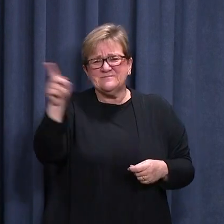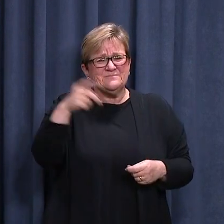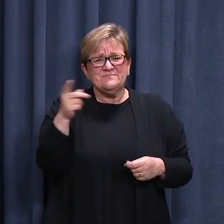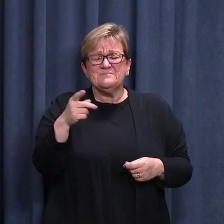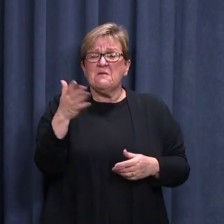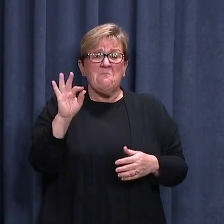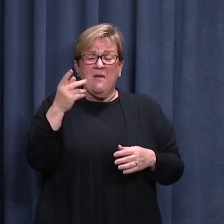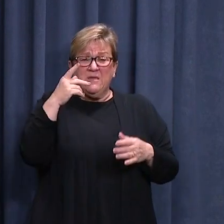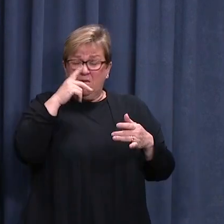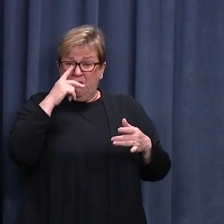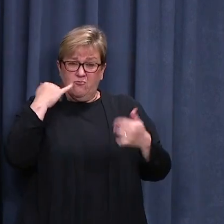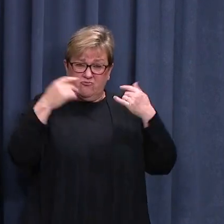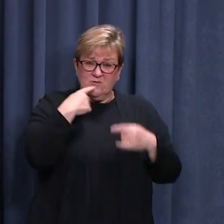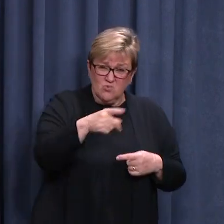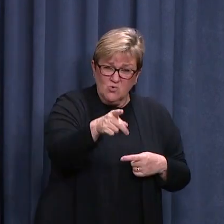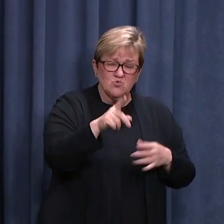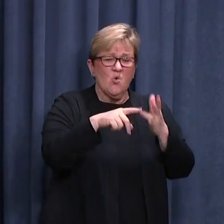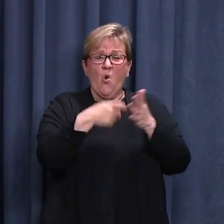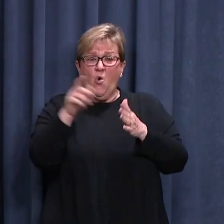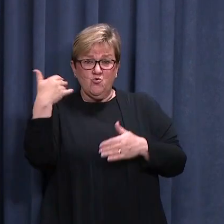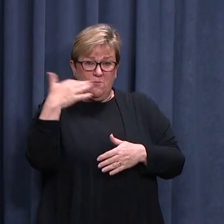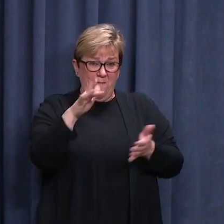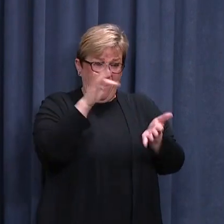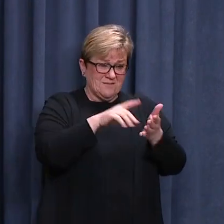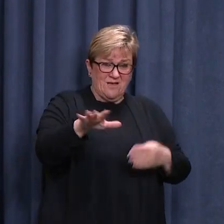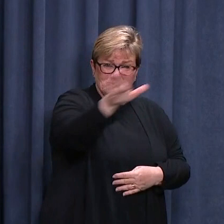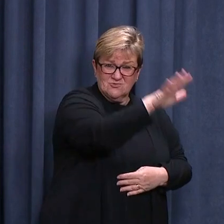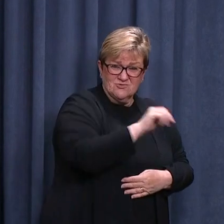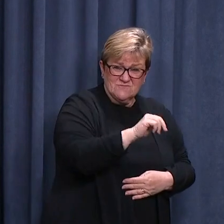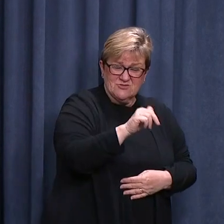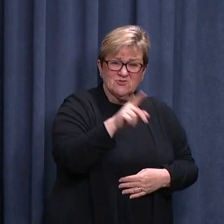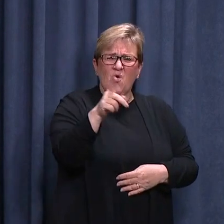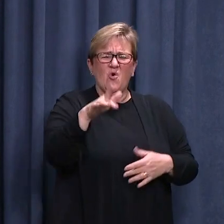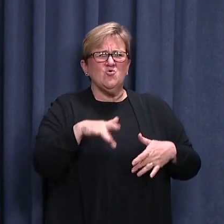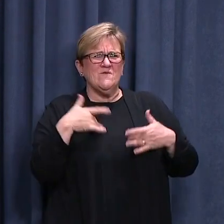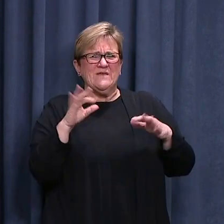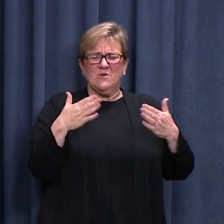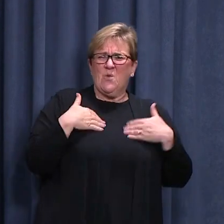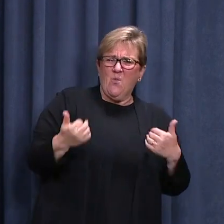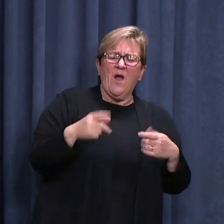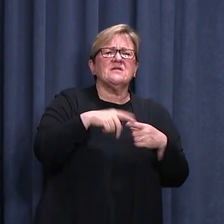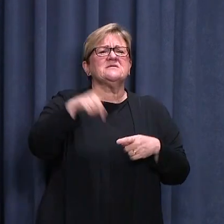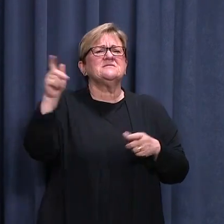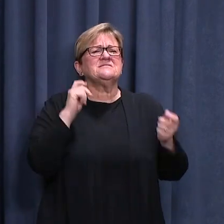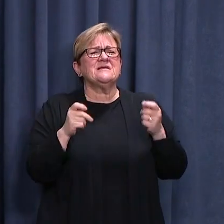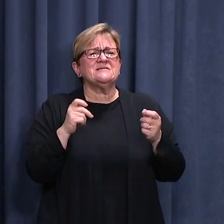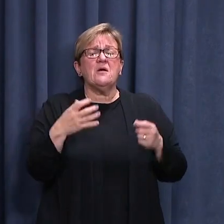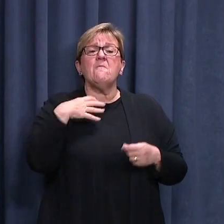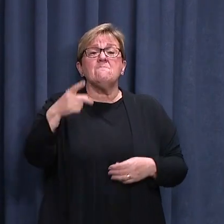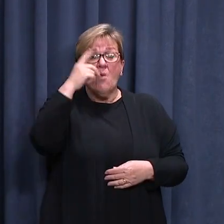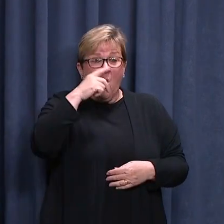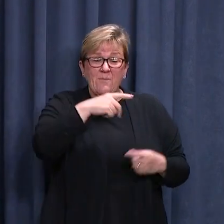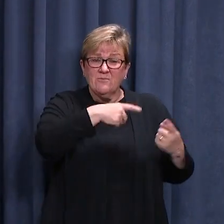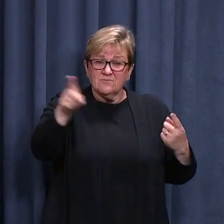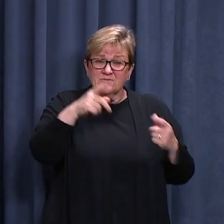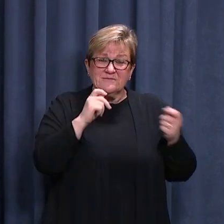they've been instructed to do so, have been to an exposure site or are experiencing symptoms. The more people we get